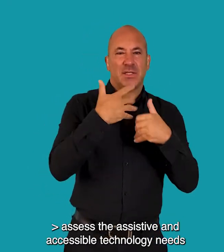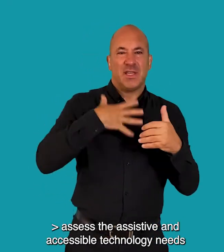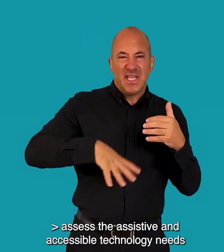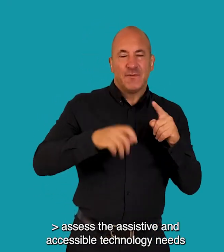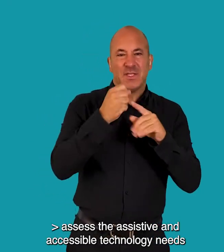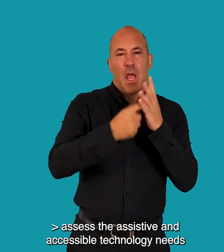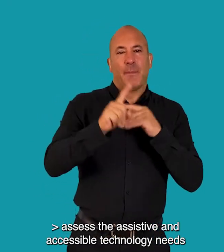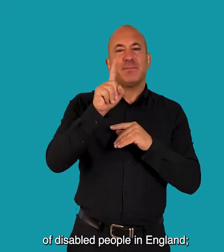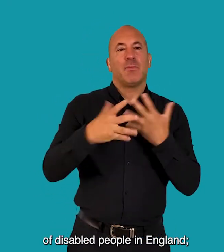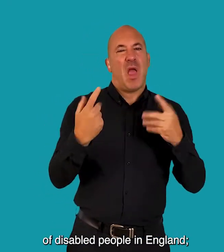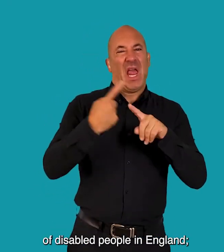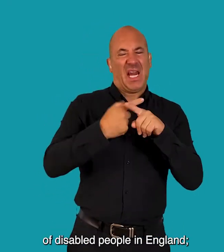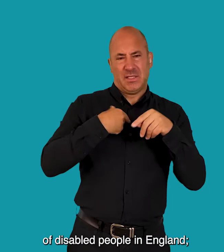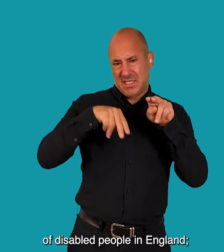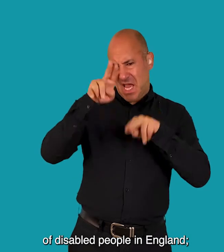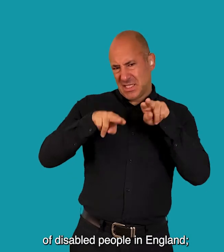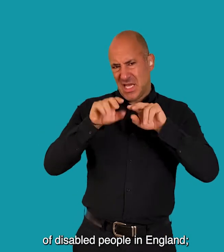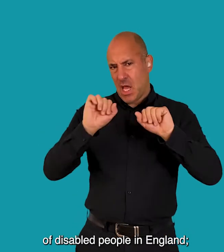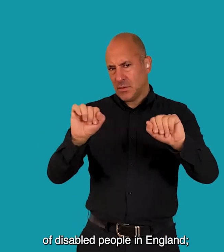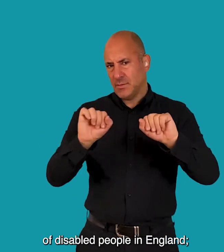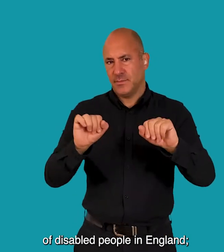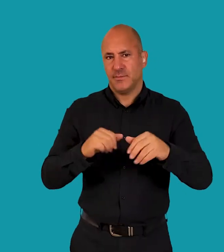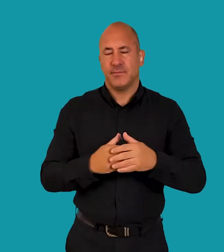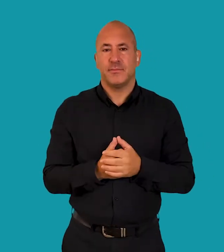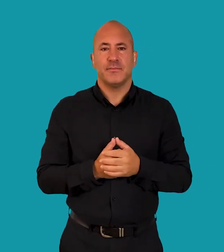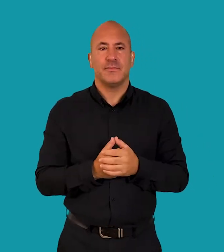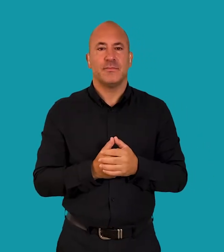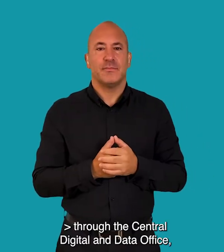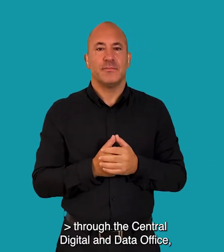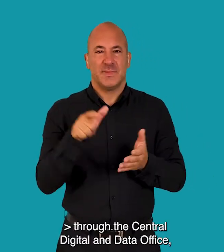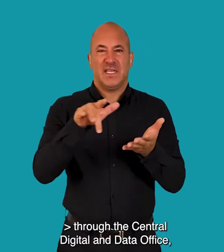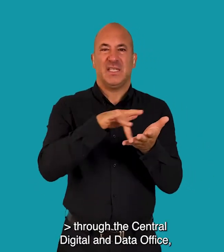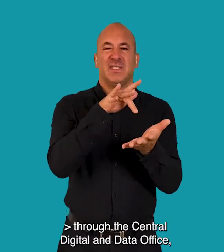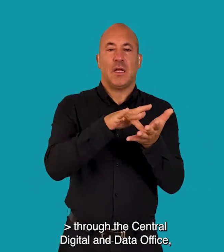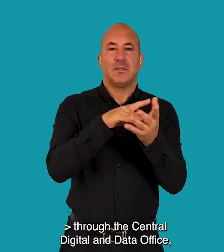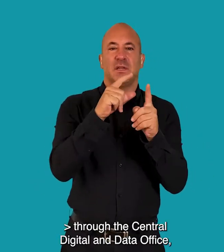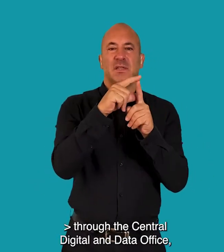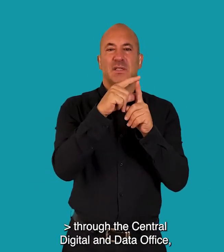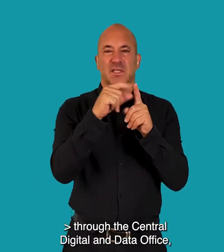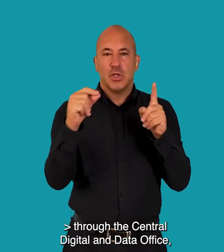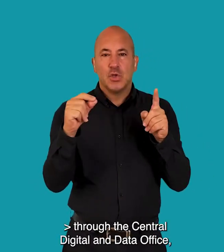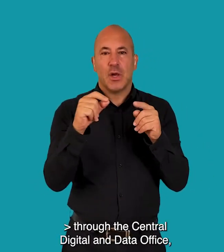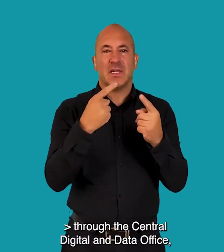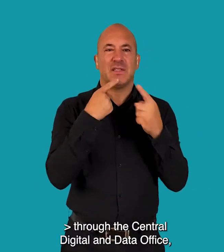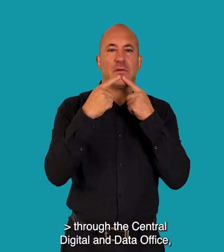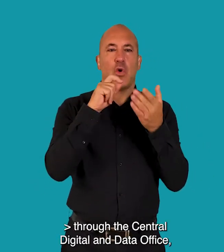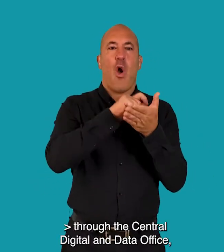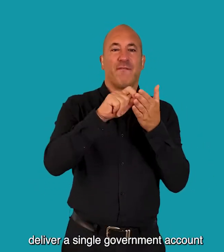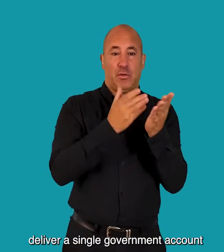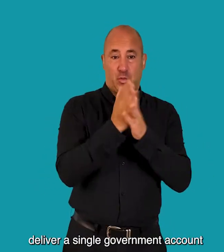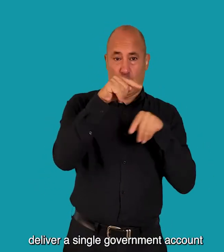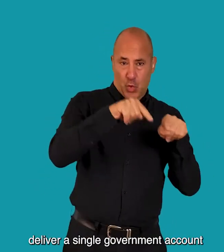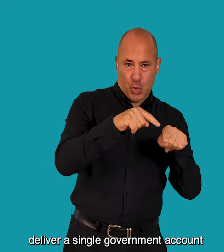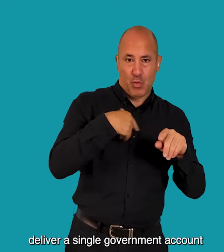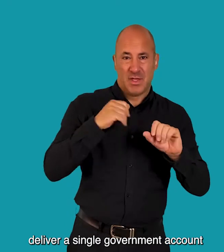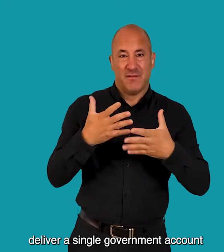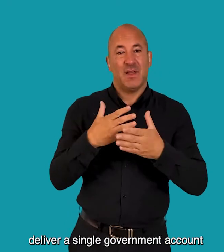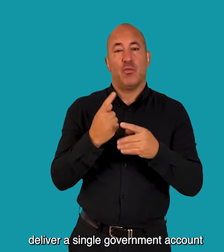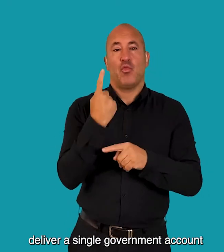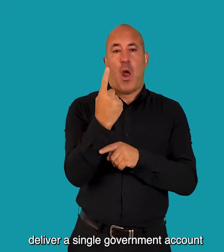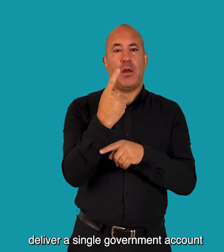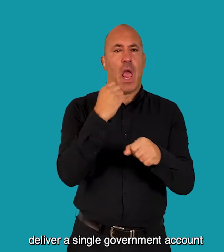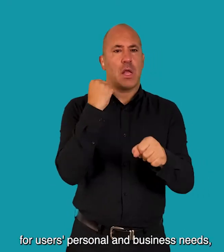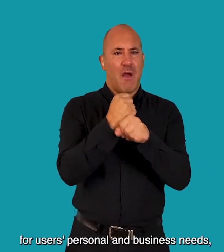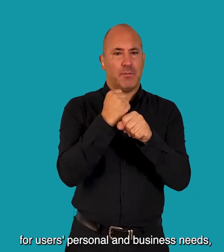technology needs of disabled people in England Through the Central Digital and Data Office Deliver a single